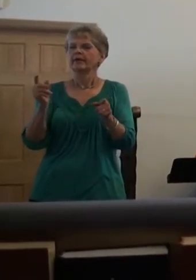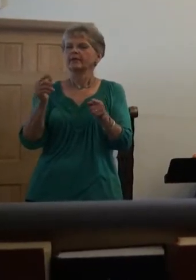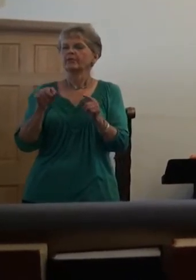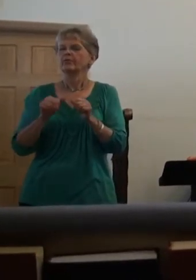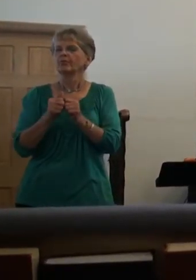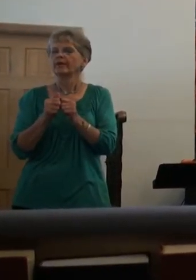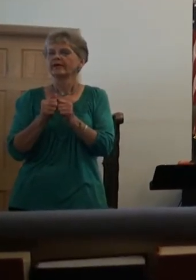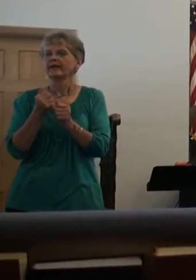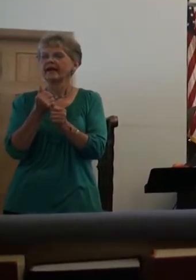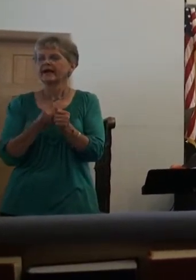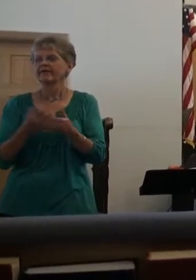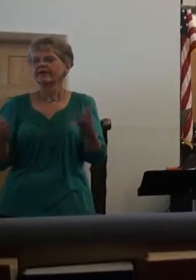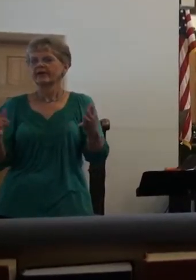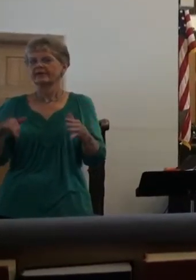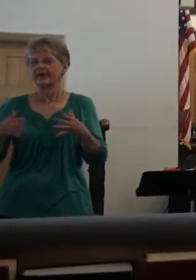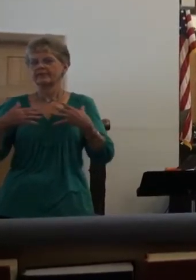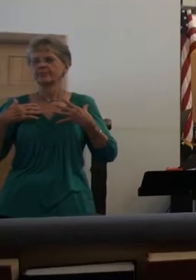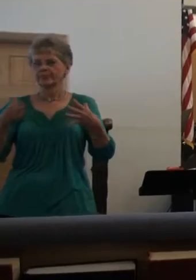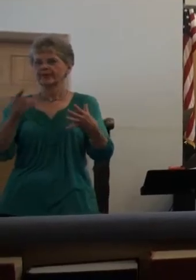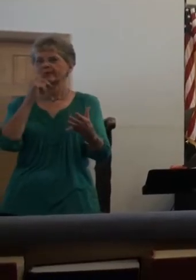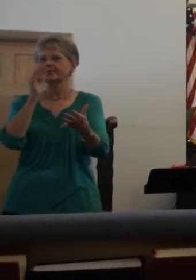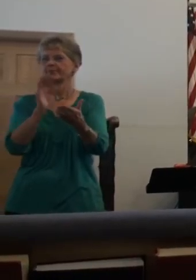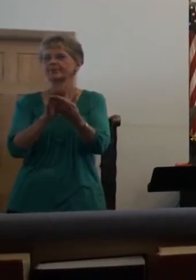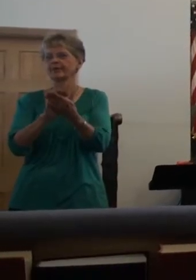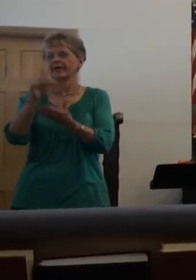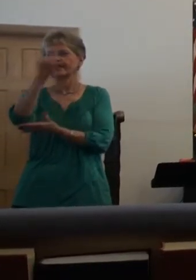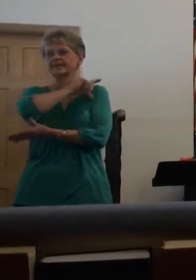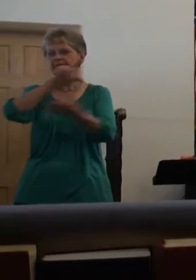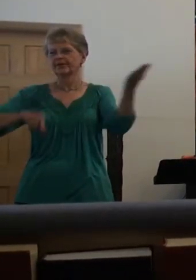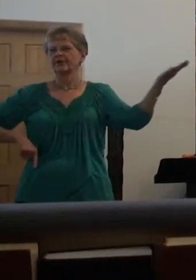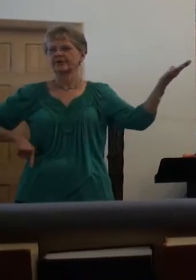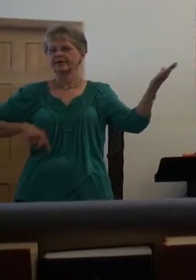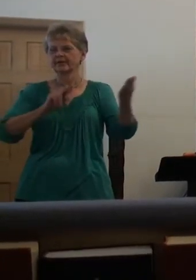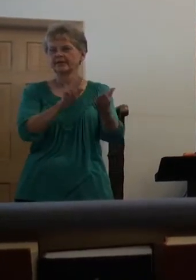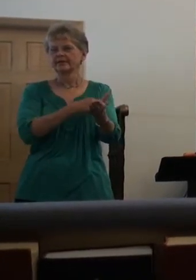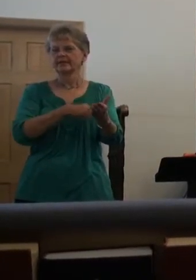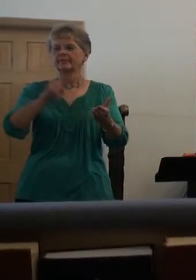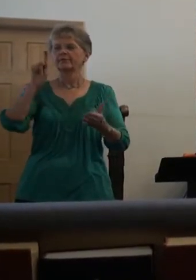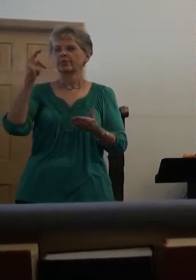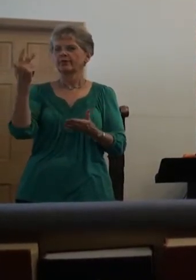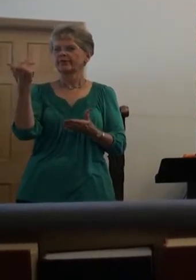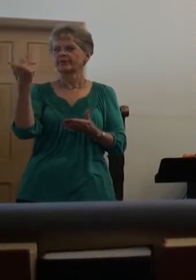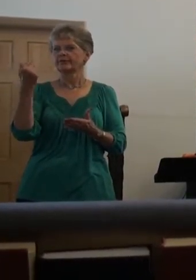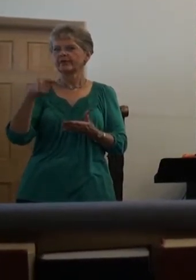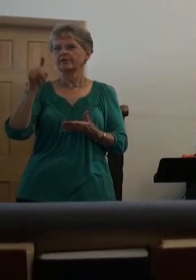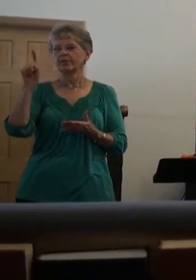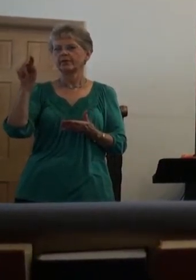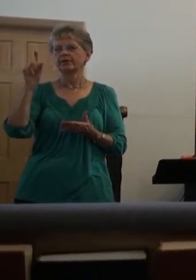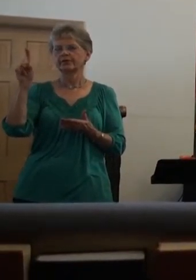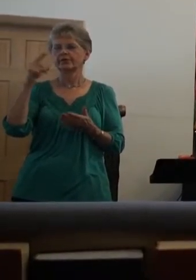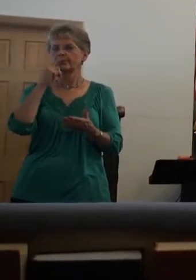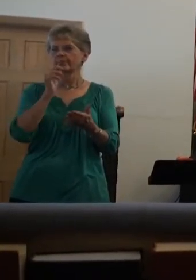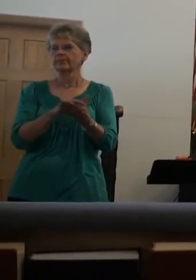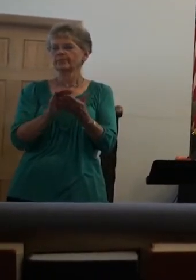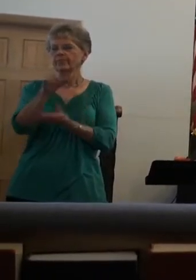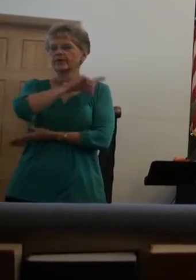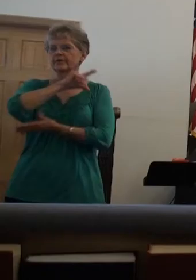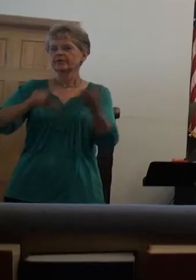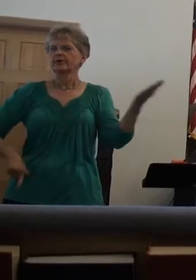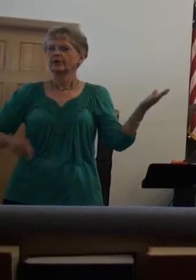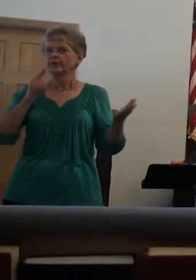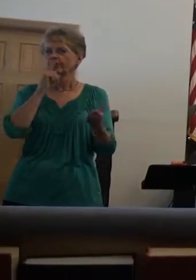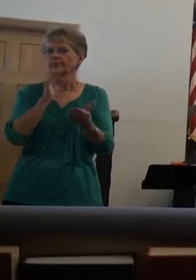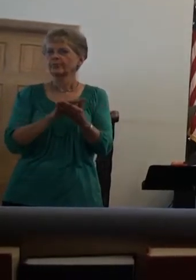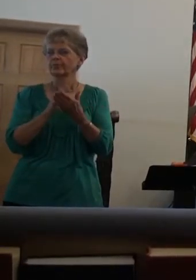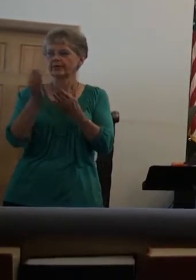praise the Lord. Praise the Lord. And Psalms 113, 1 and 2. Praise the Lord. Praise, servants of the